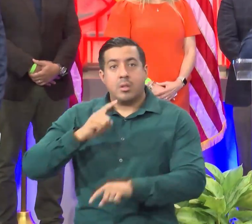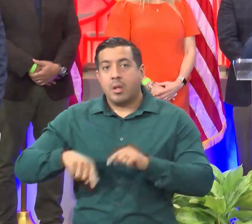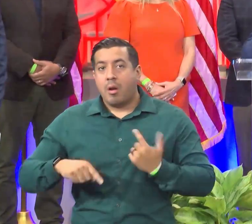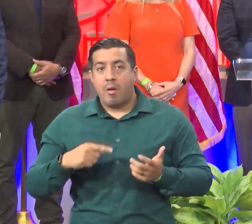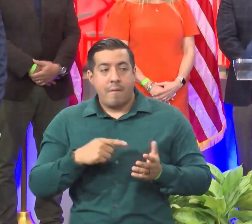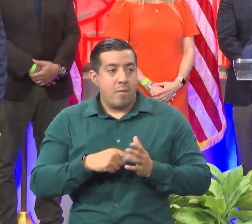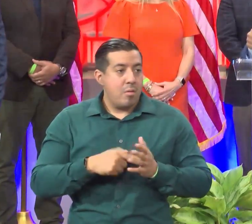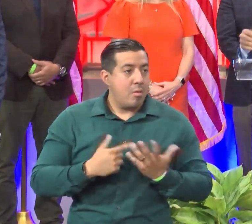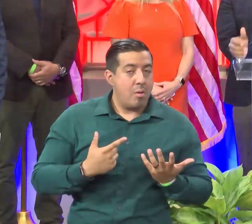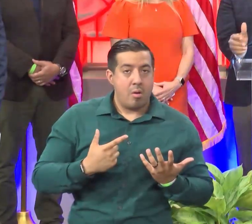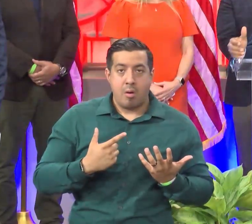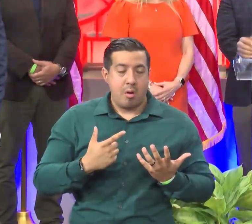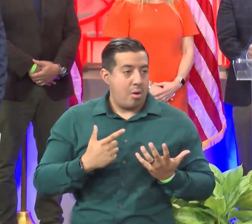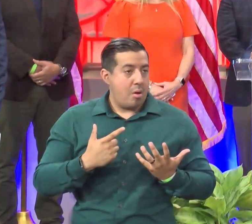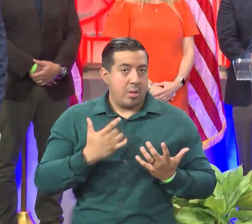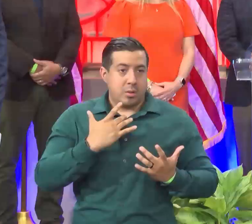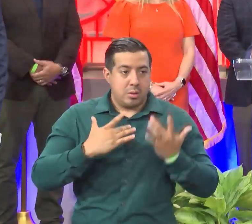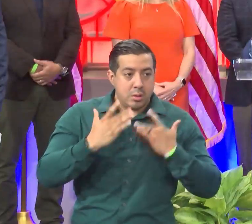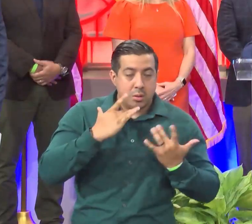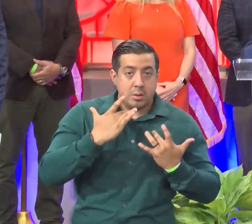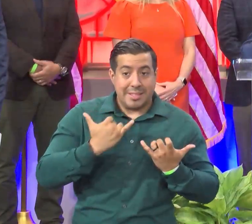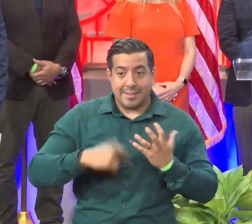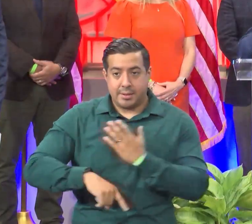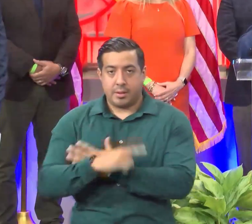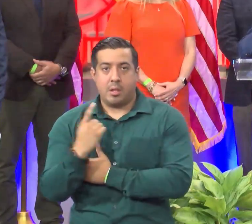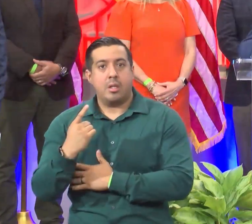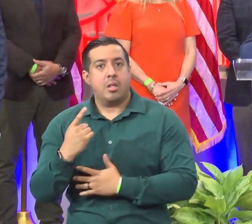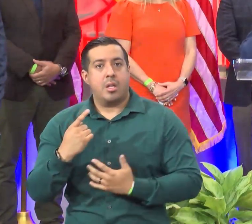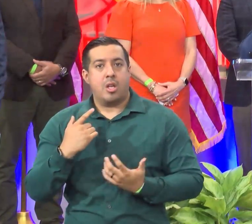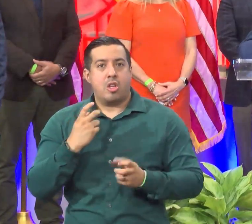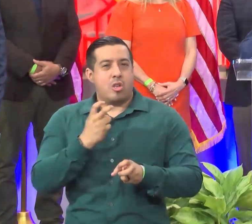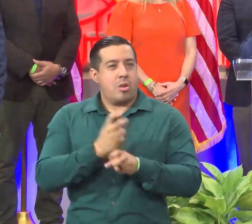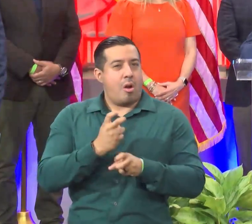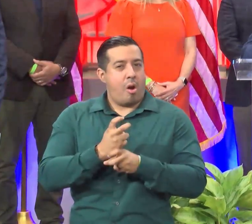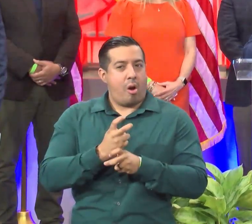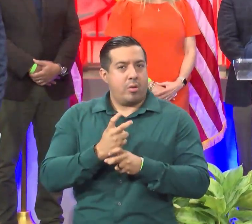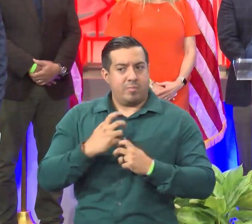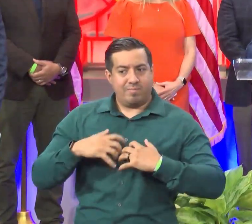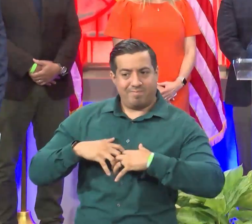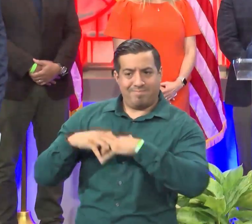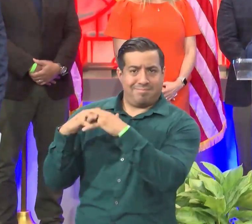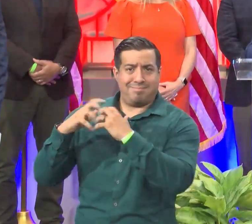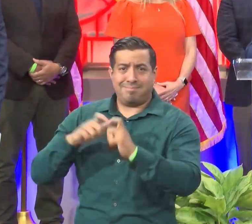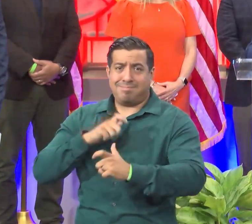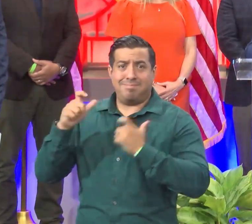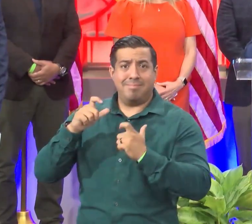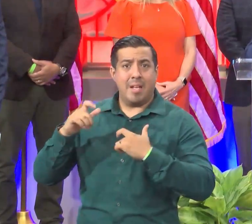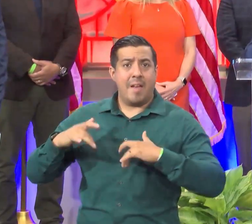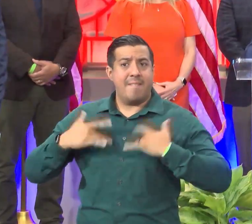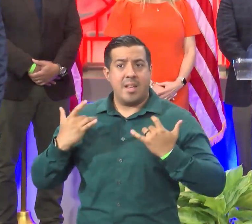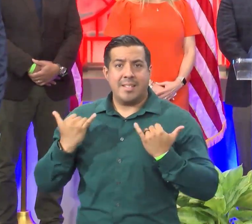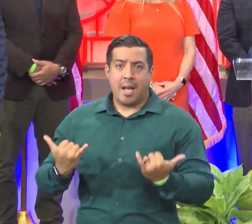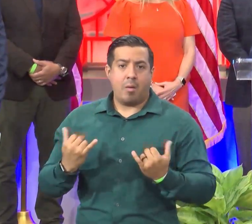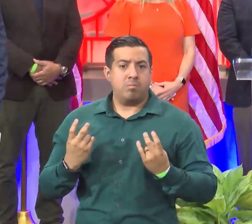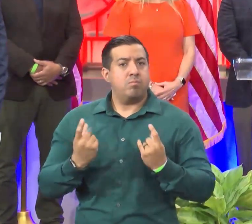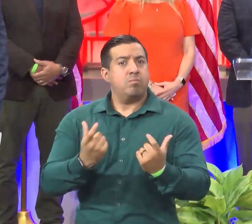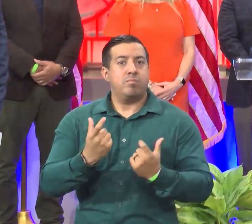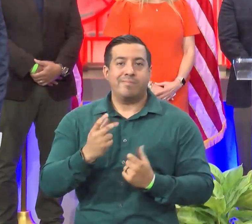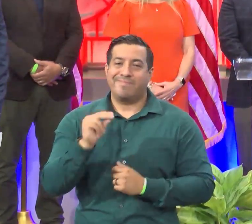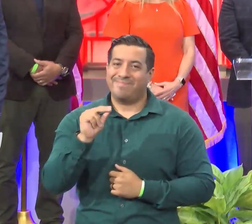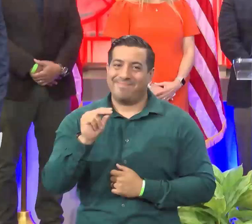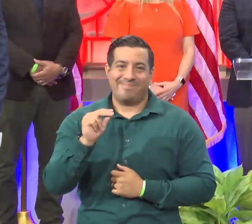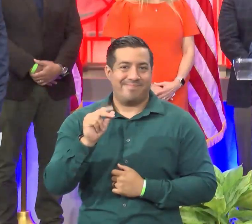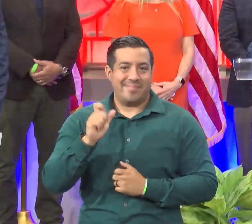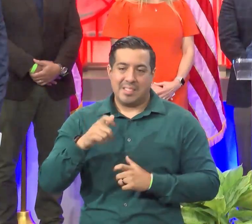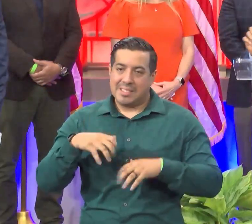that we will be where we are today. And it's kind of hard to rev up big events just on a dime. So it takes